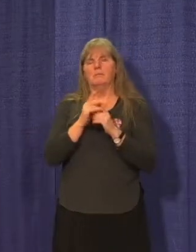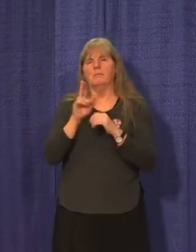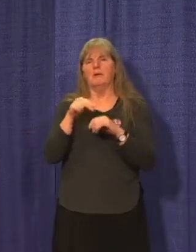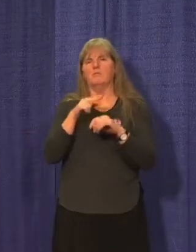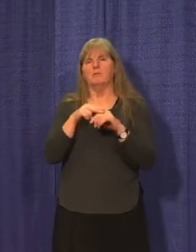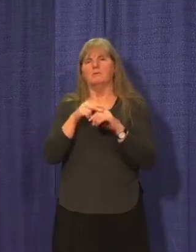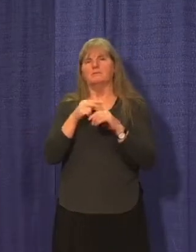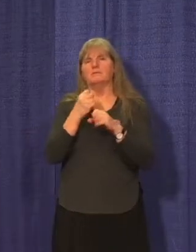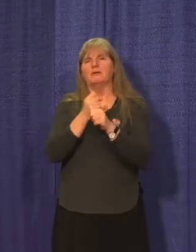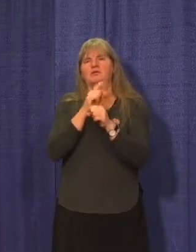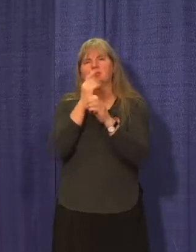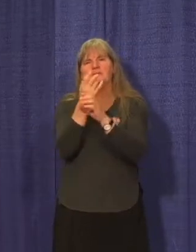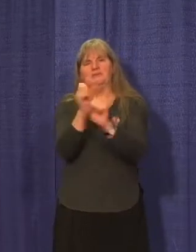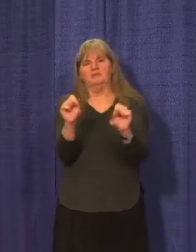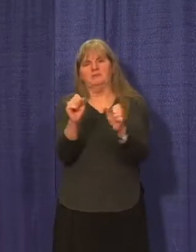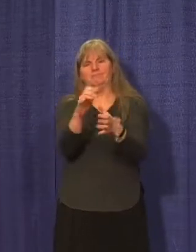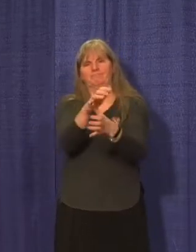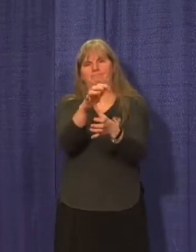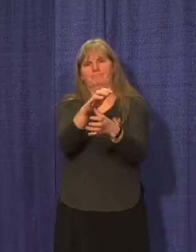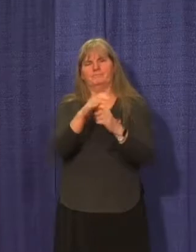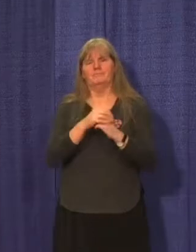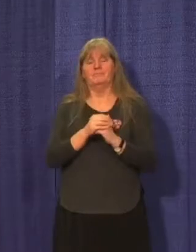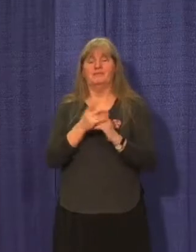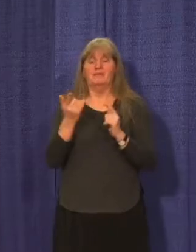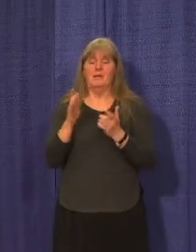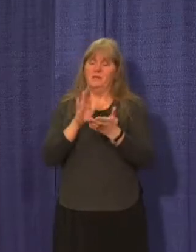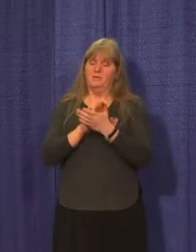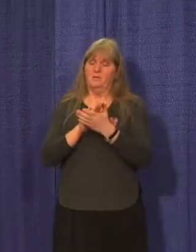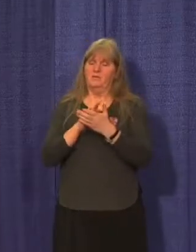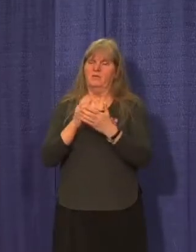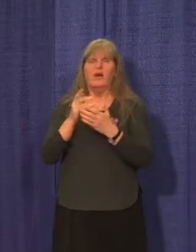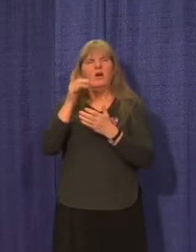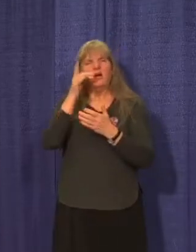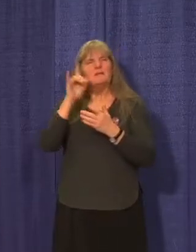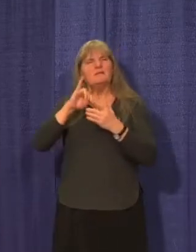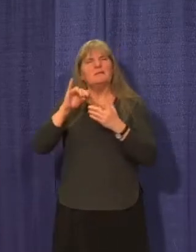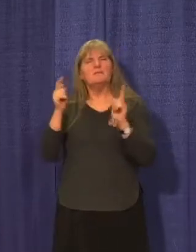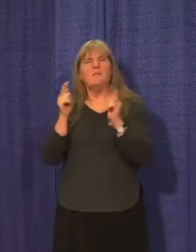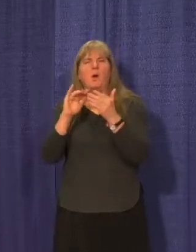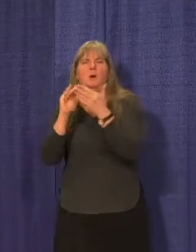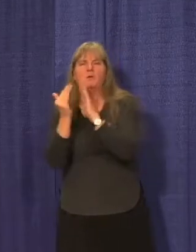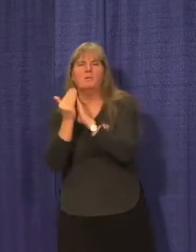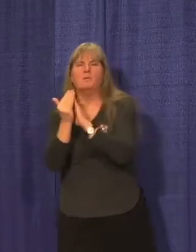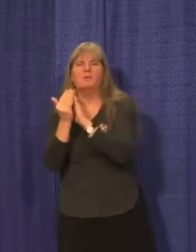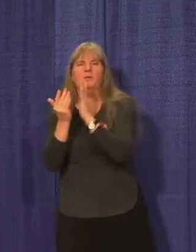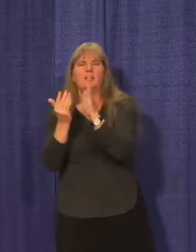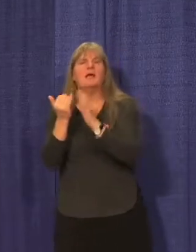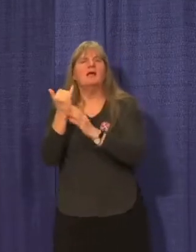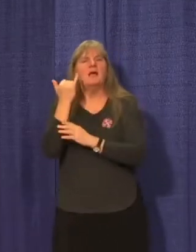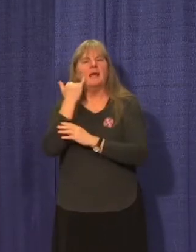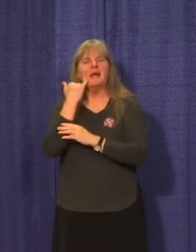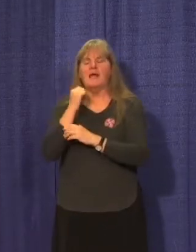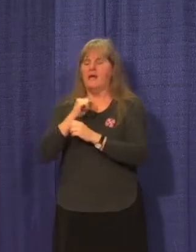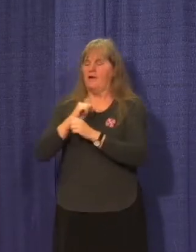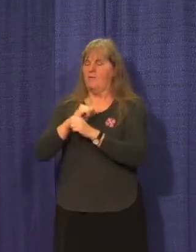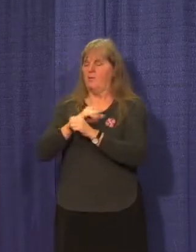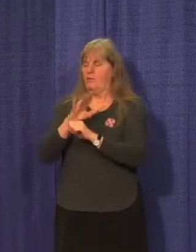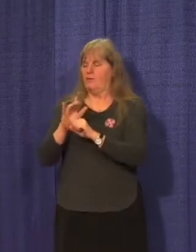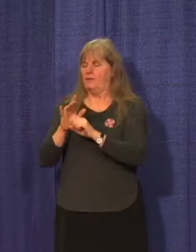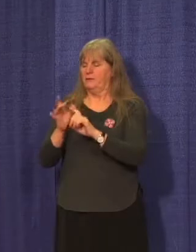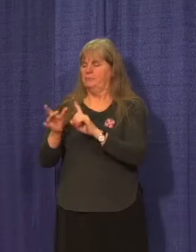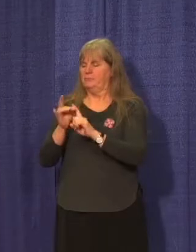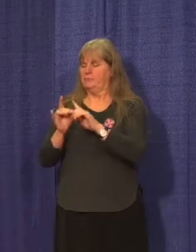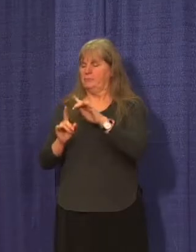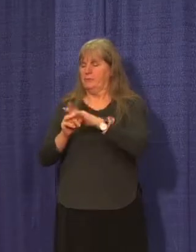safety. Schools are like small communities. In the event that there were a case identified by